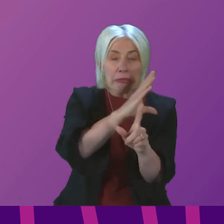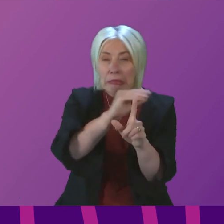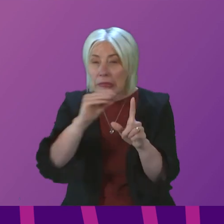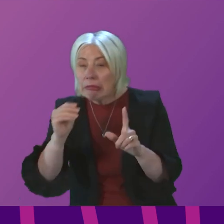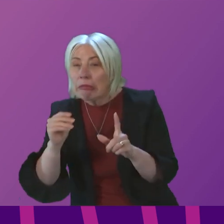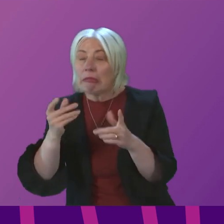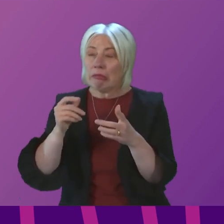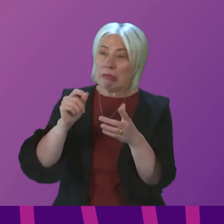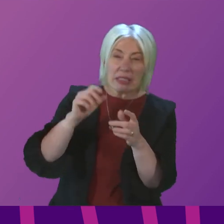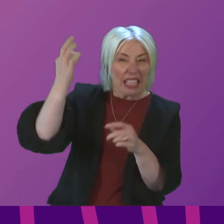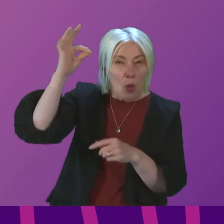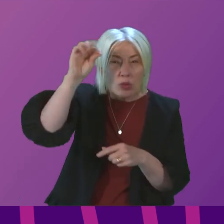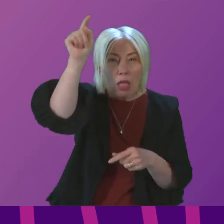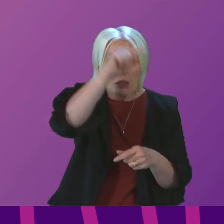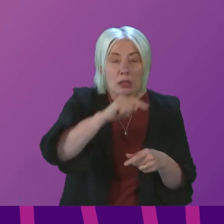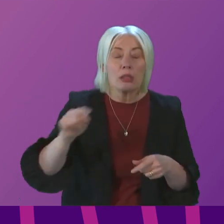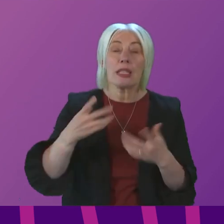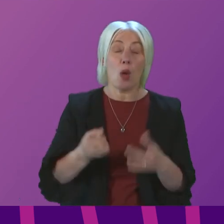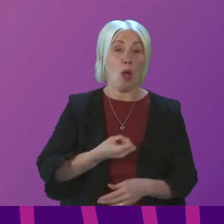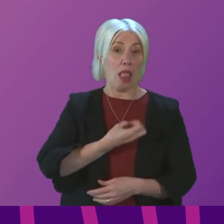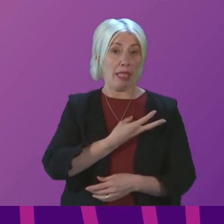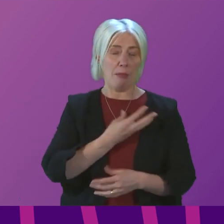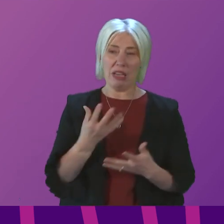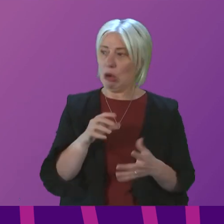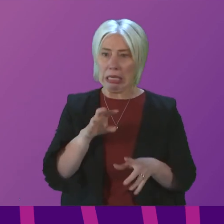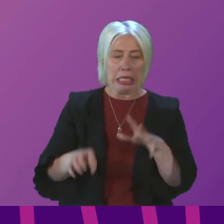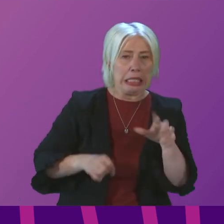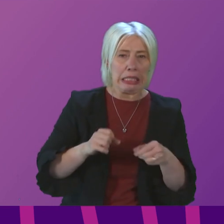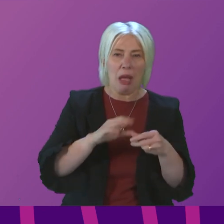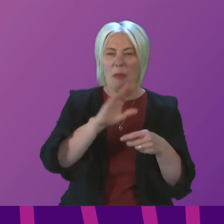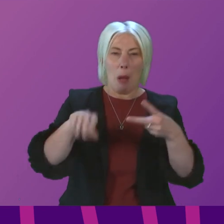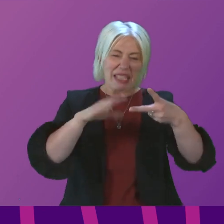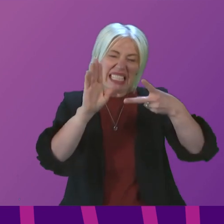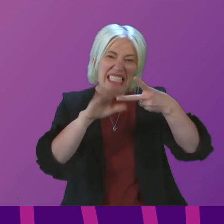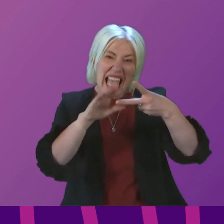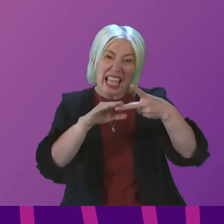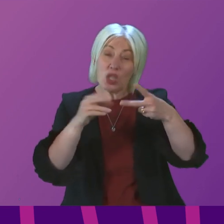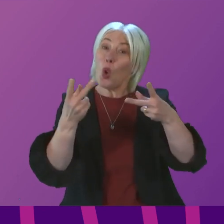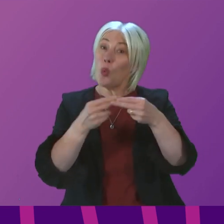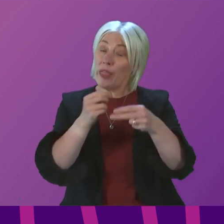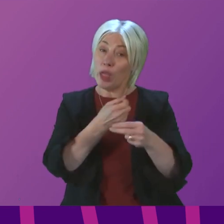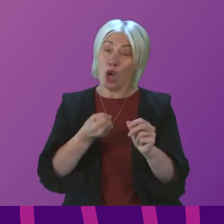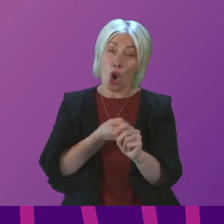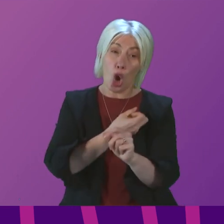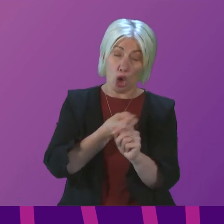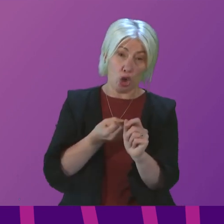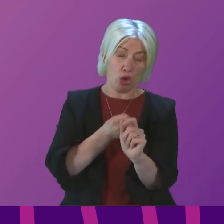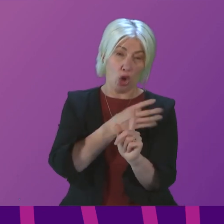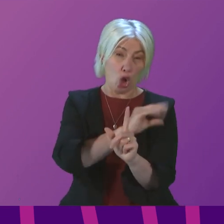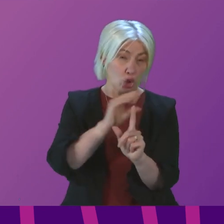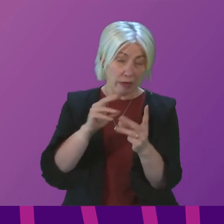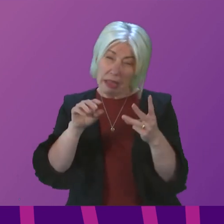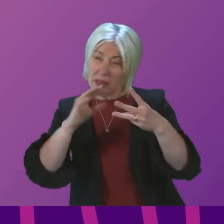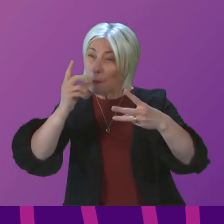administrations, that Labour is in a scrap for second place with the Conservatives. That's the summit of Labour's